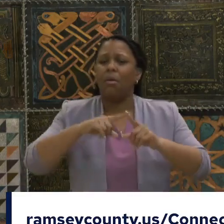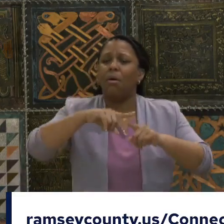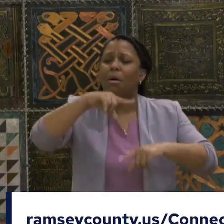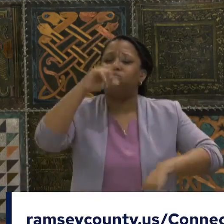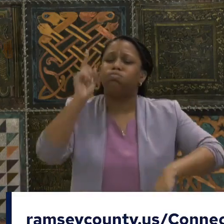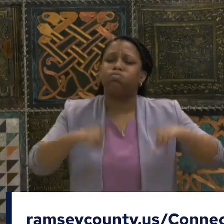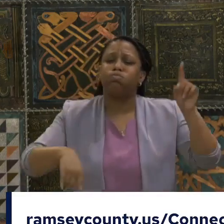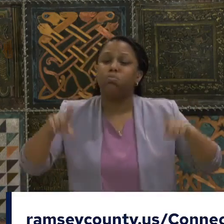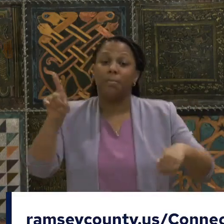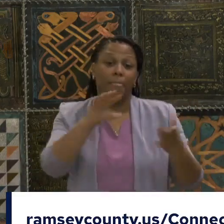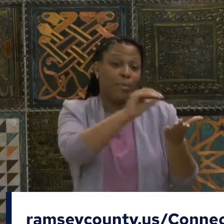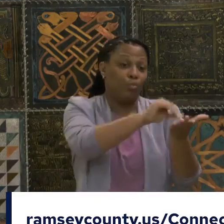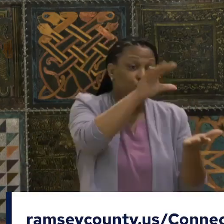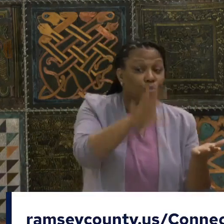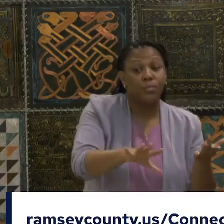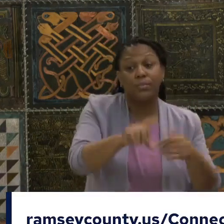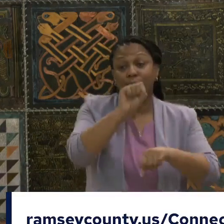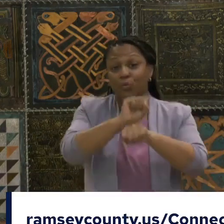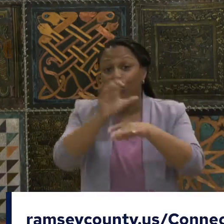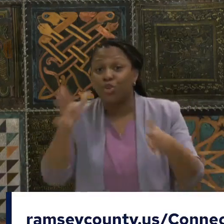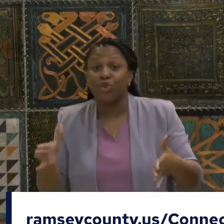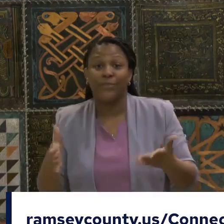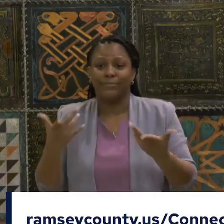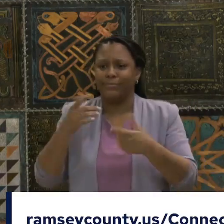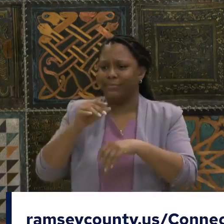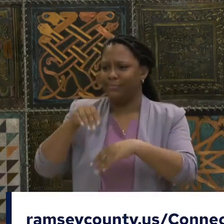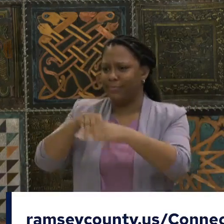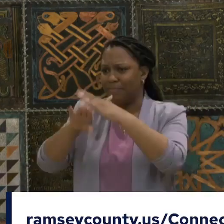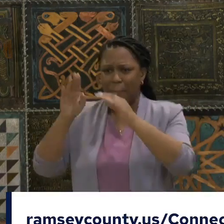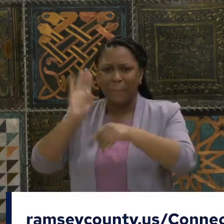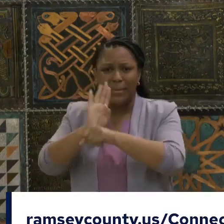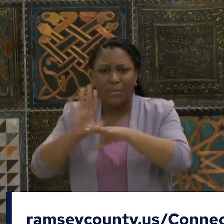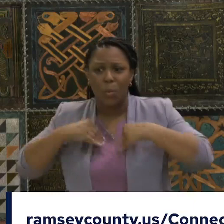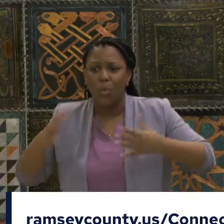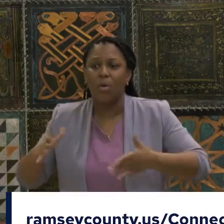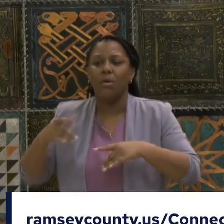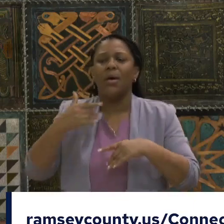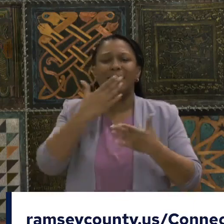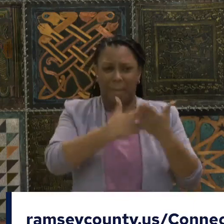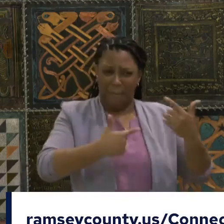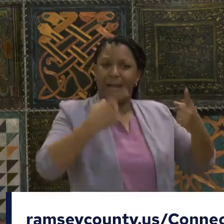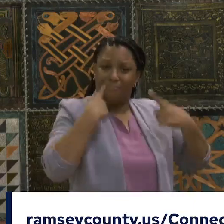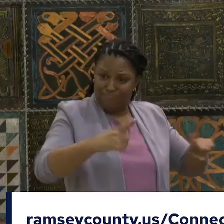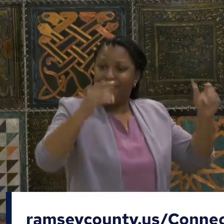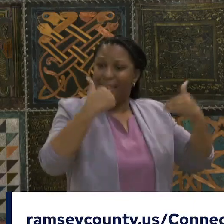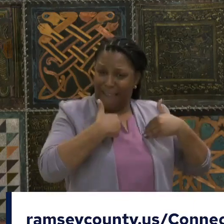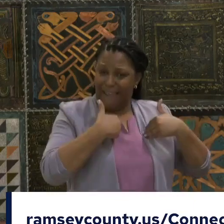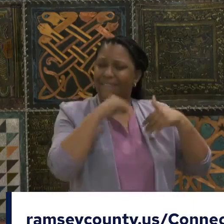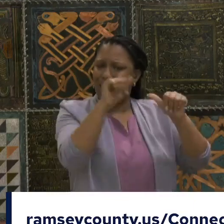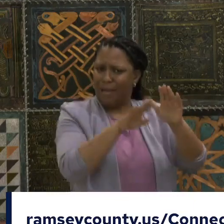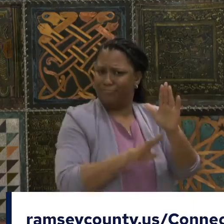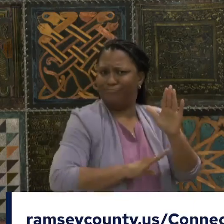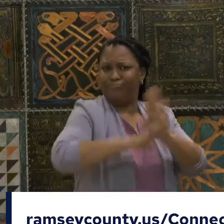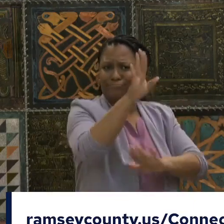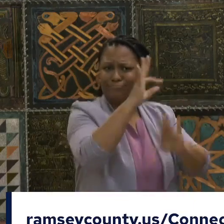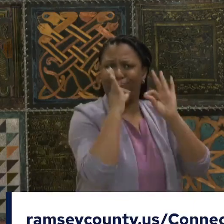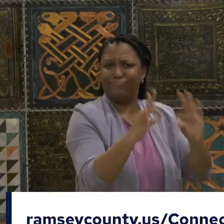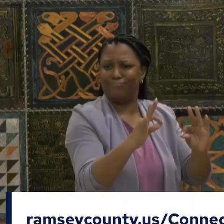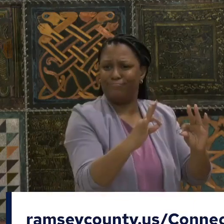every tool at their disposal to build a digital future for themselves and those who do not.